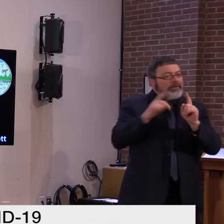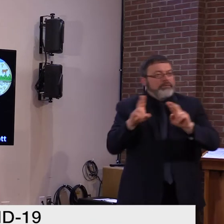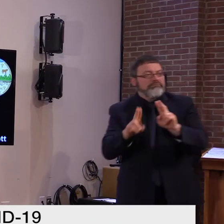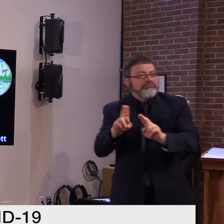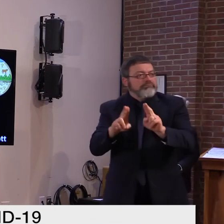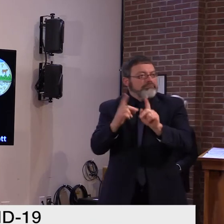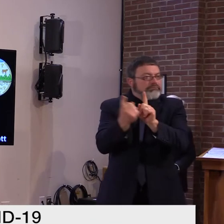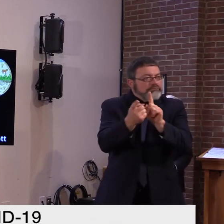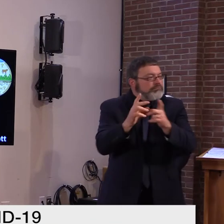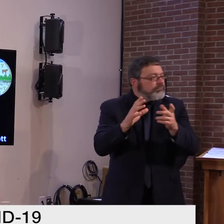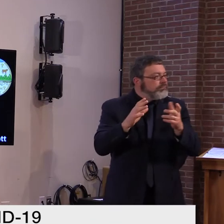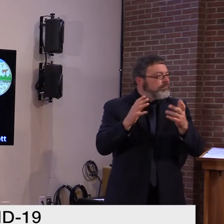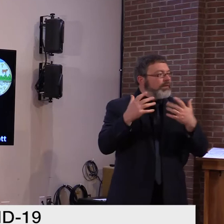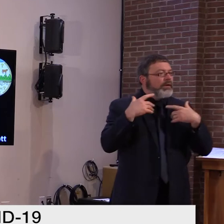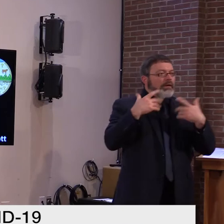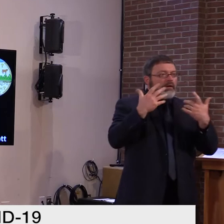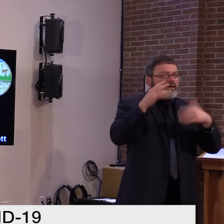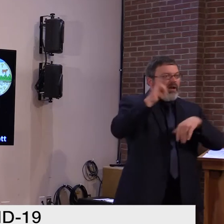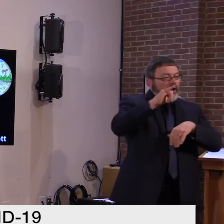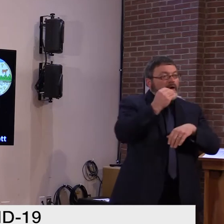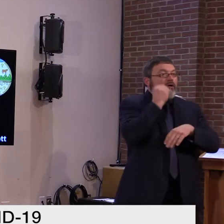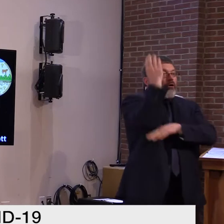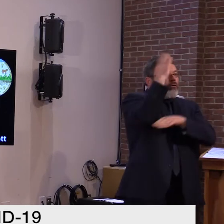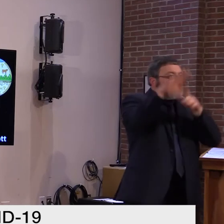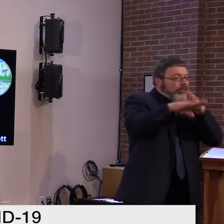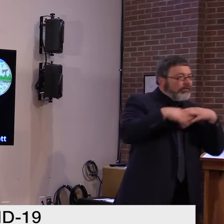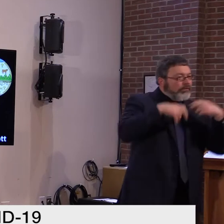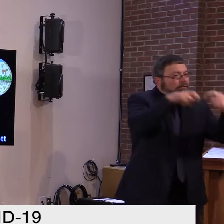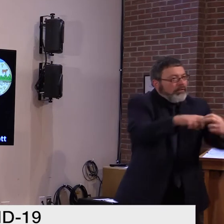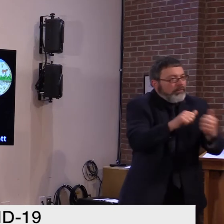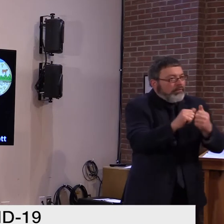snacks, and lament about the patriots.